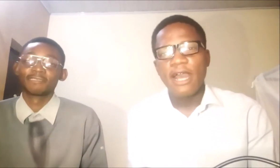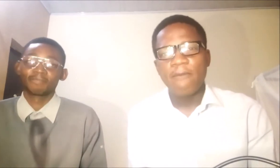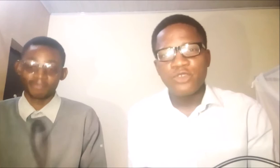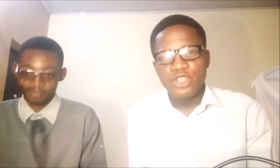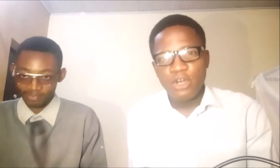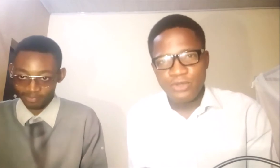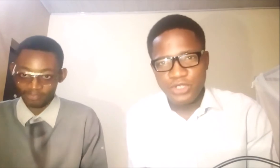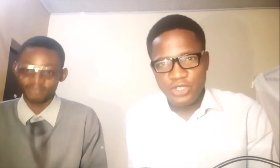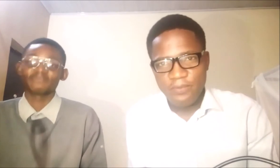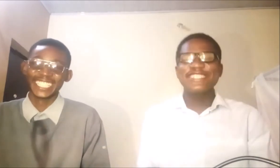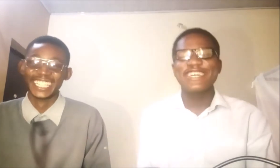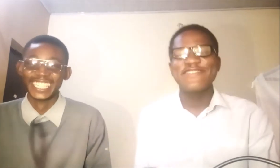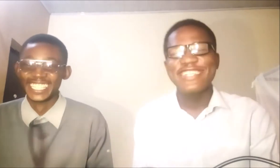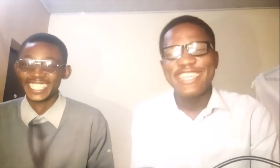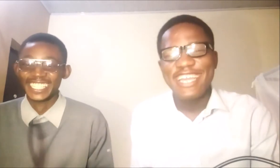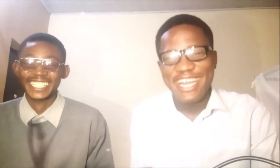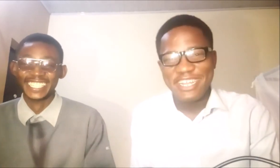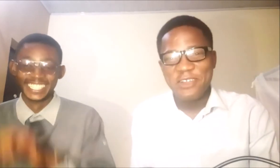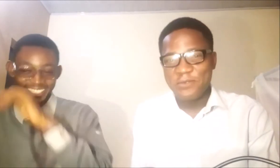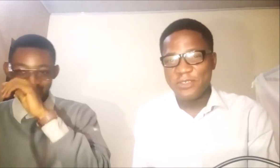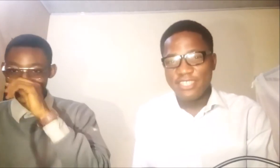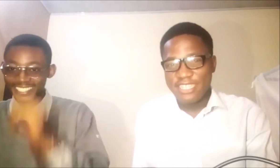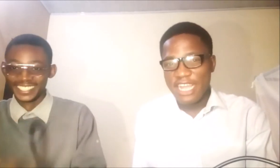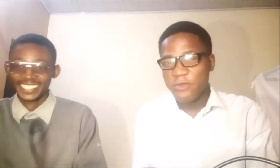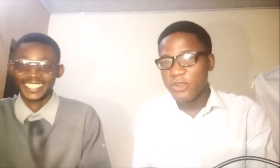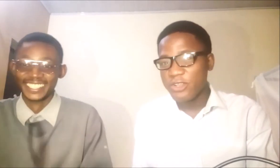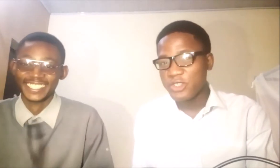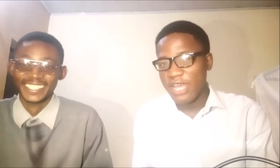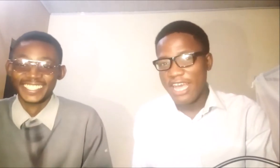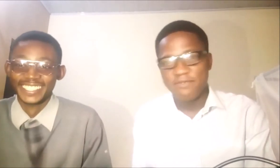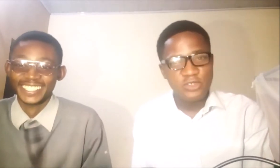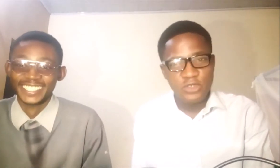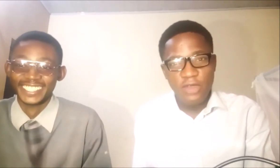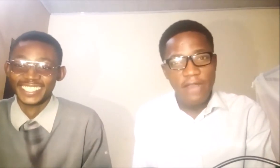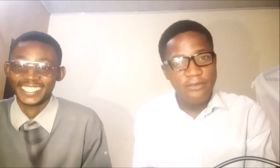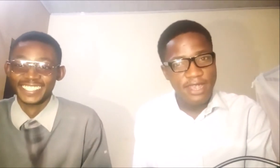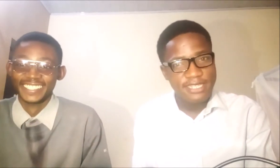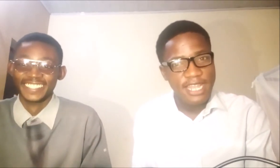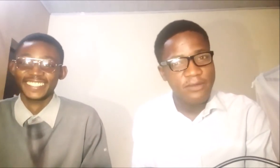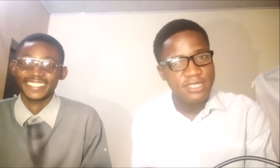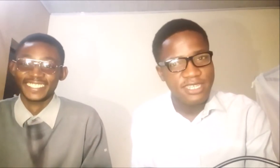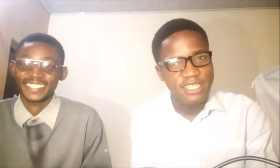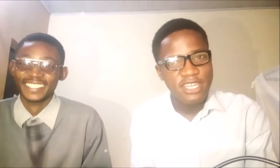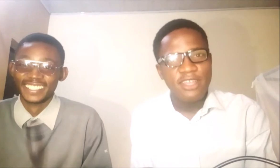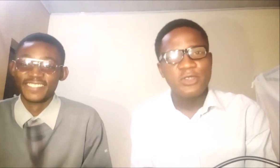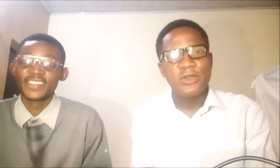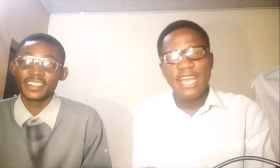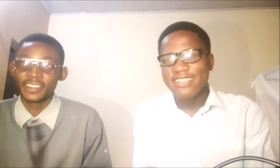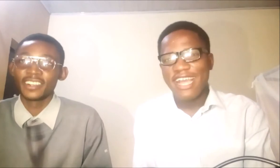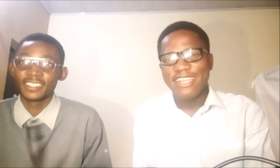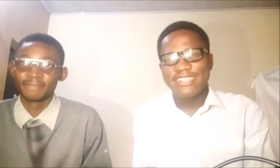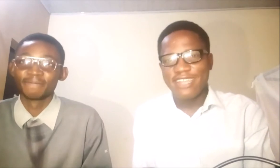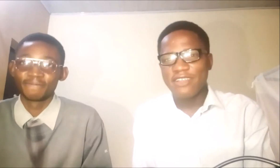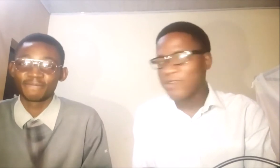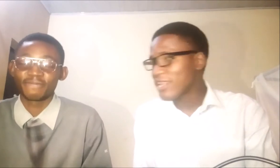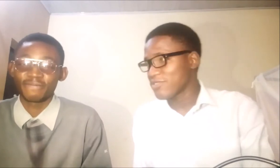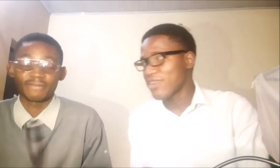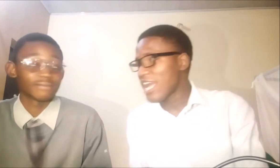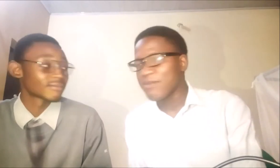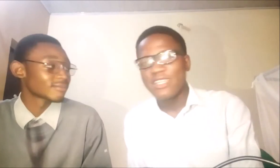Do the numbers. Definitely add opportunities that you want others to have. Because you know how rare sign language is. So, I don't like to brag. But